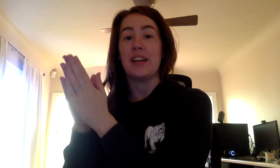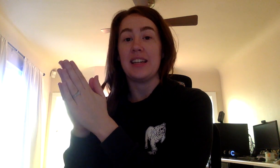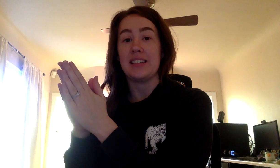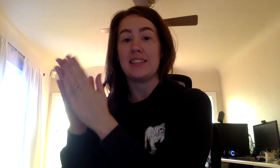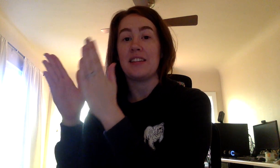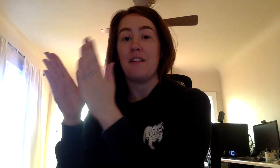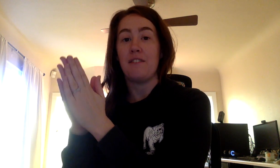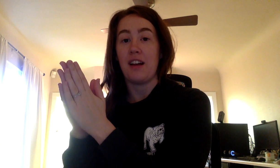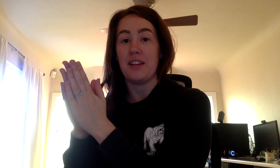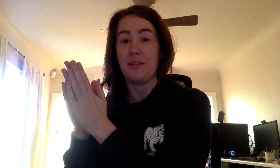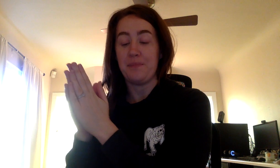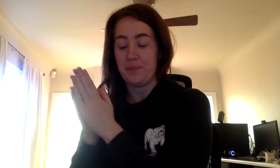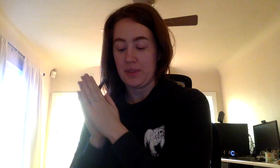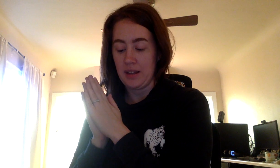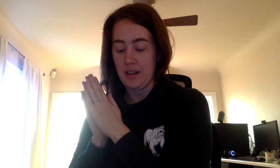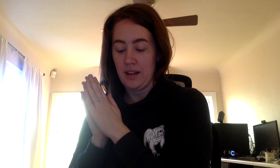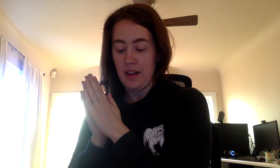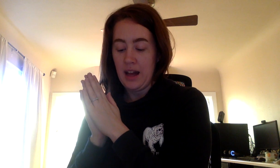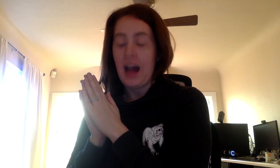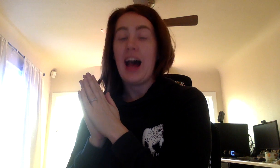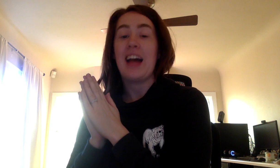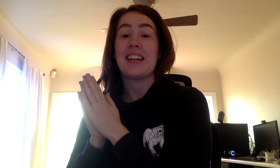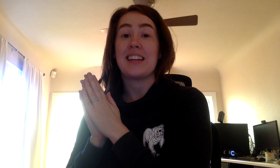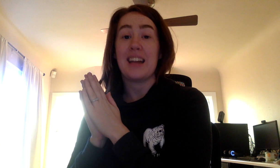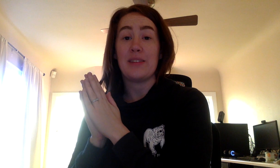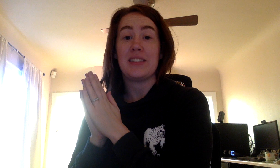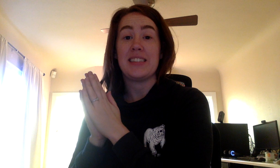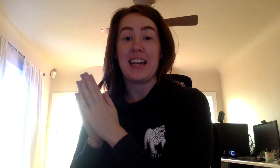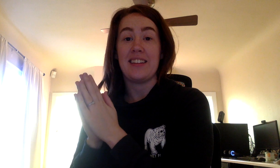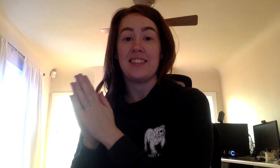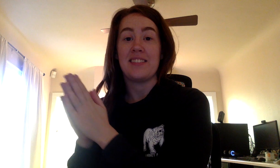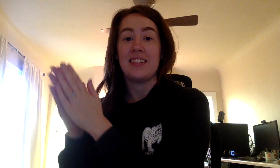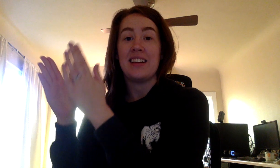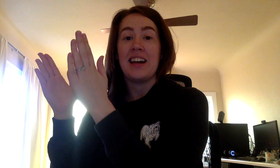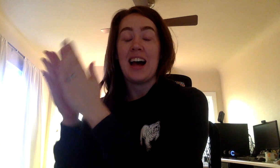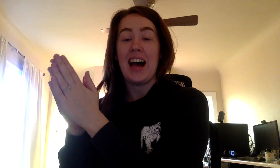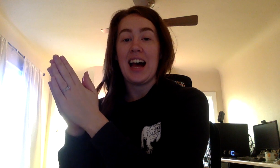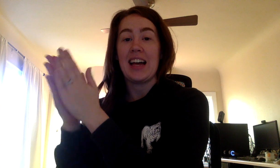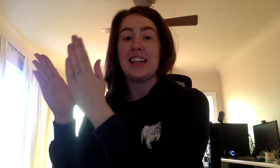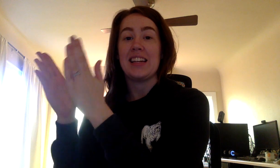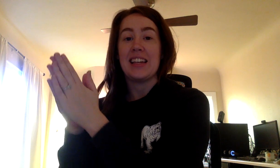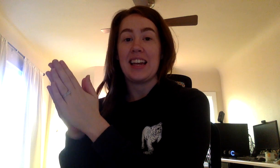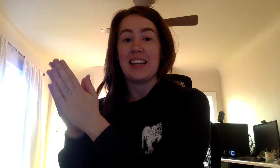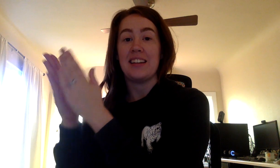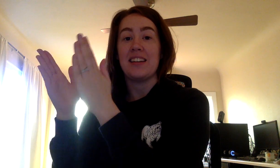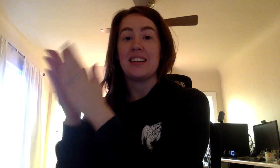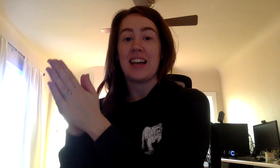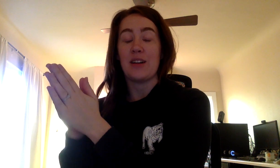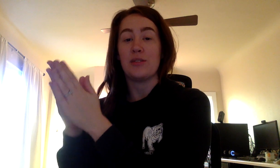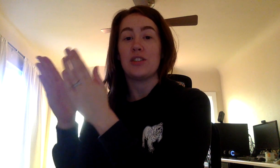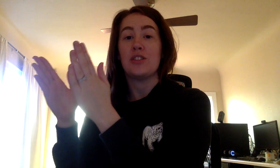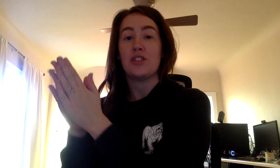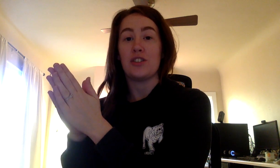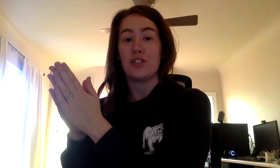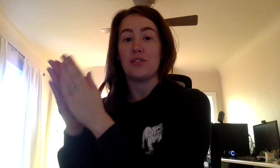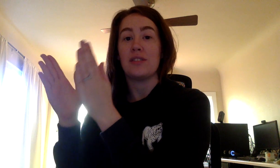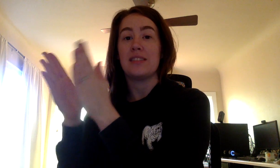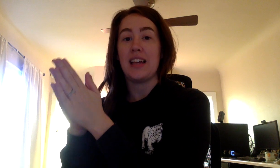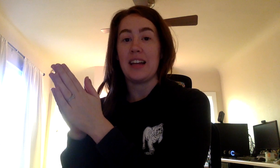Is. Fun. I. Can. Count. To. I. Can. Count. To. Ten.